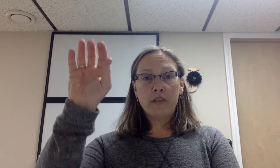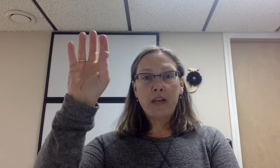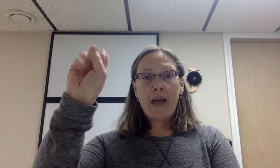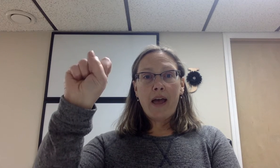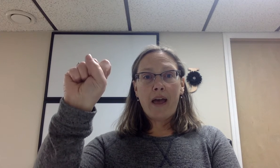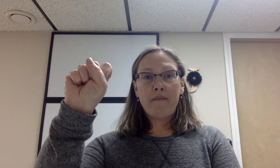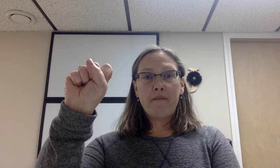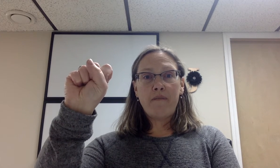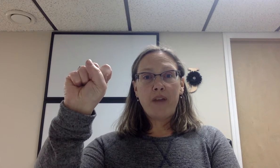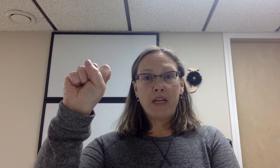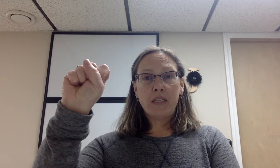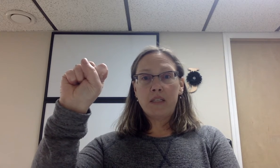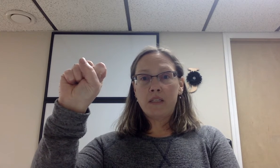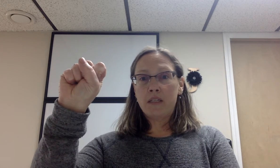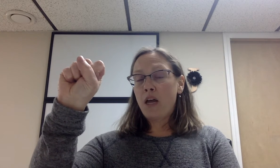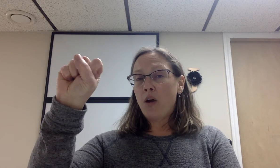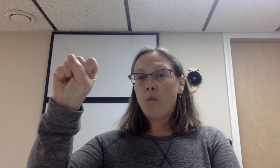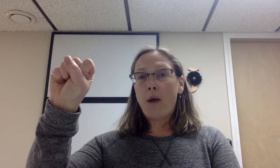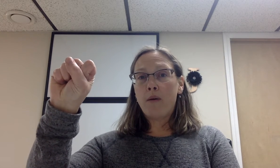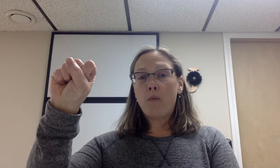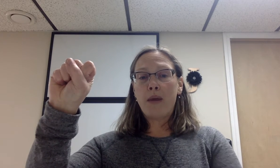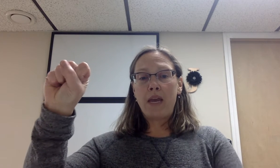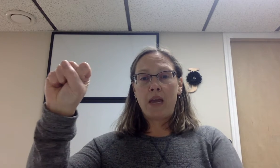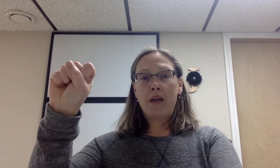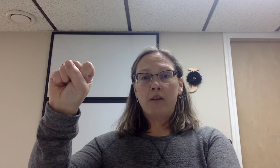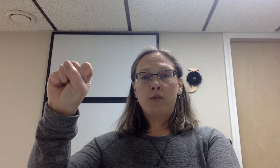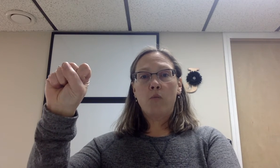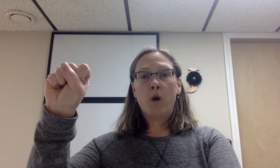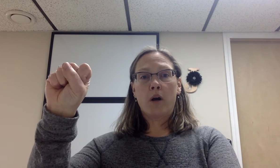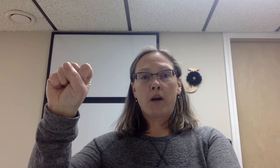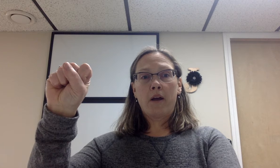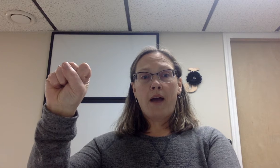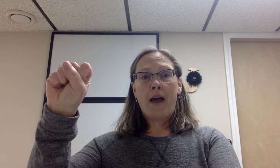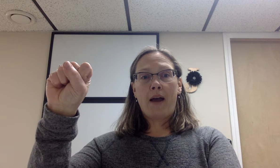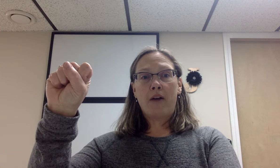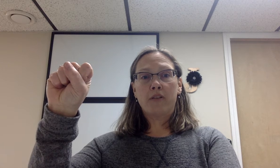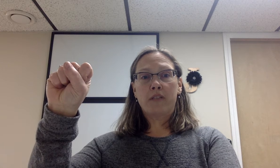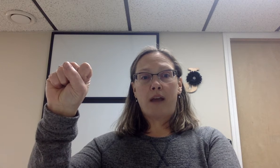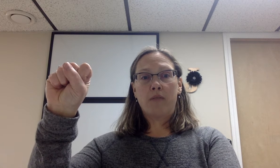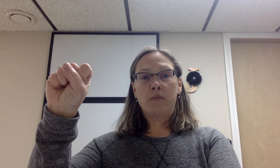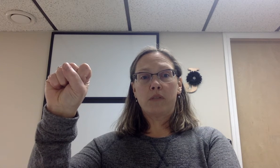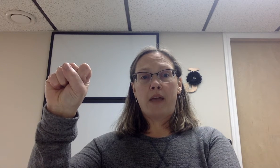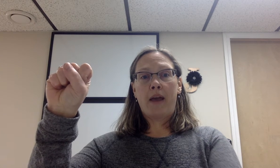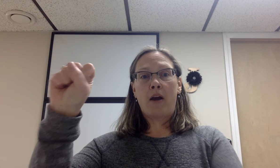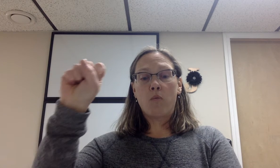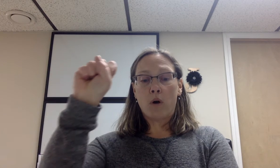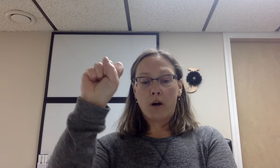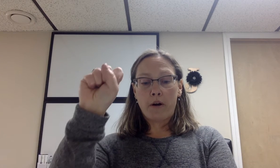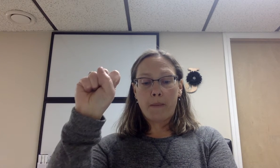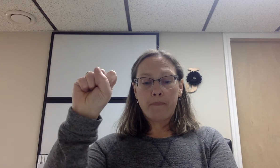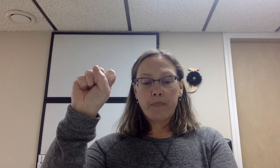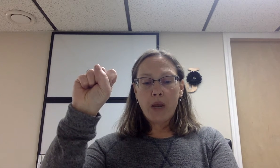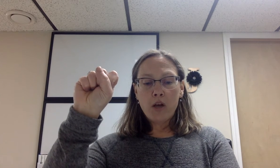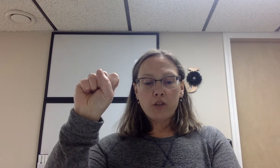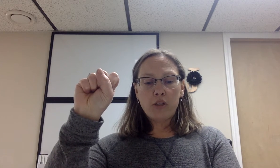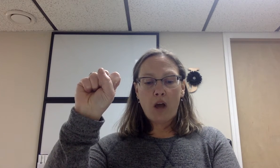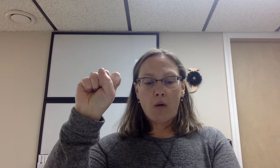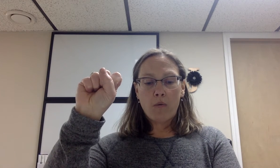and fist when we work on our sounds and our word. So